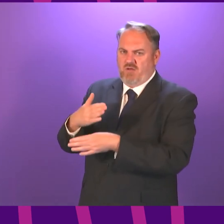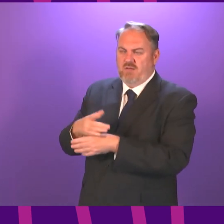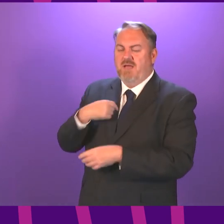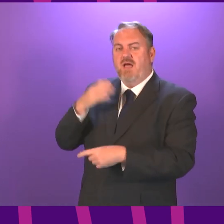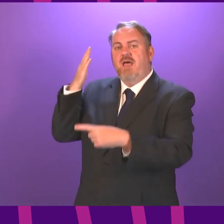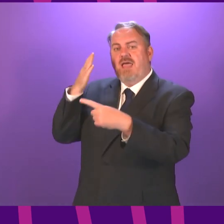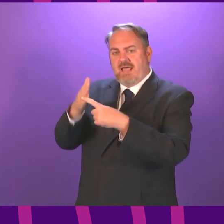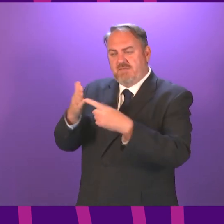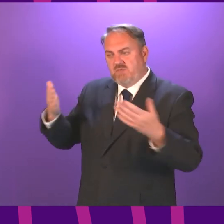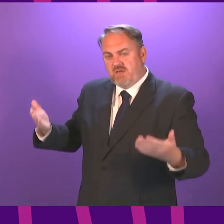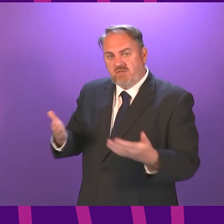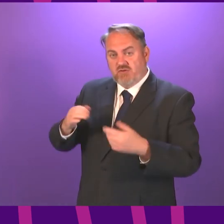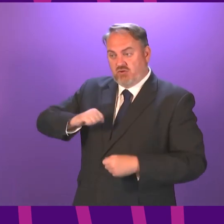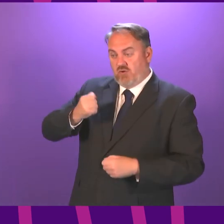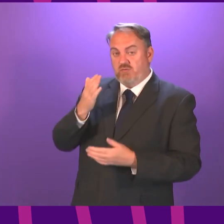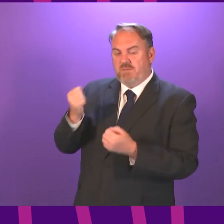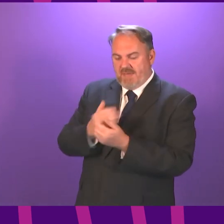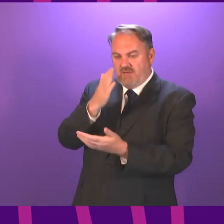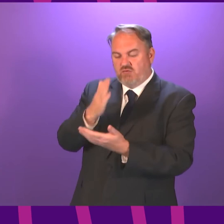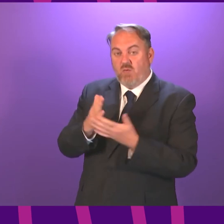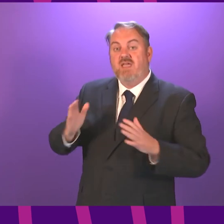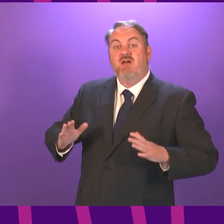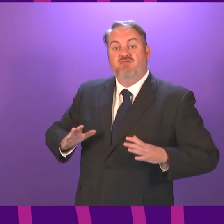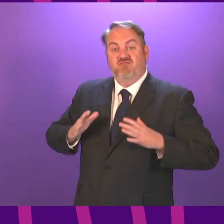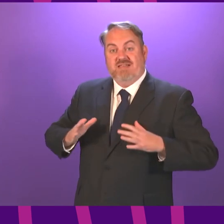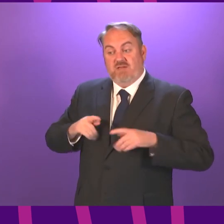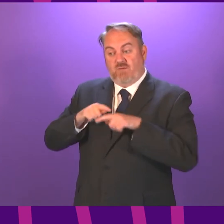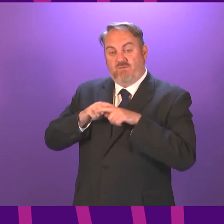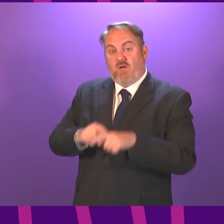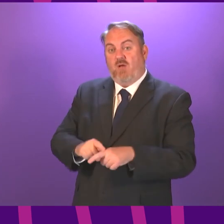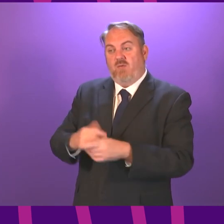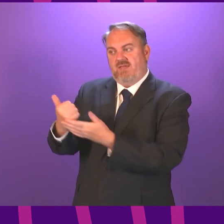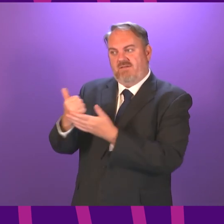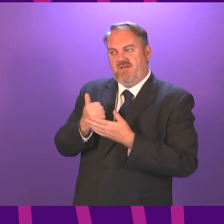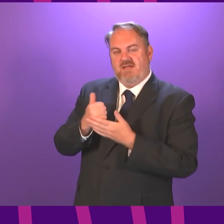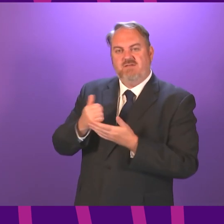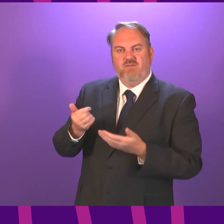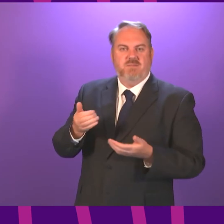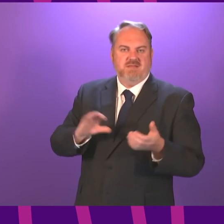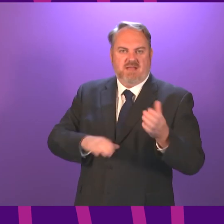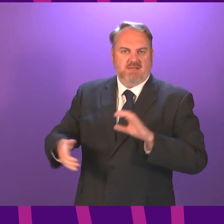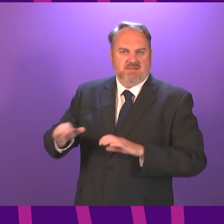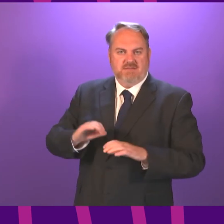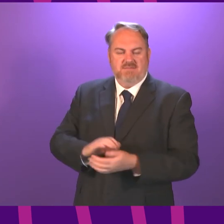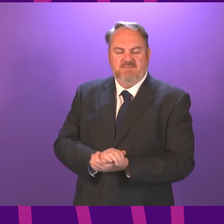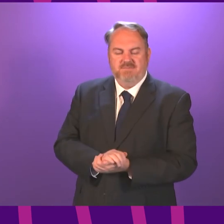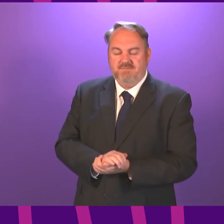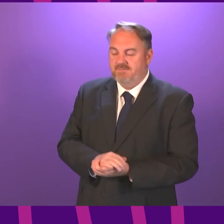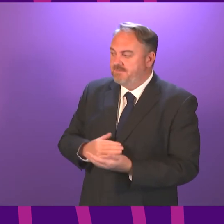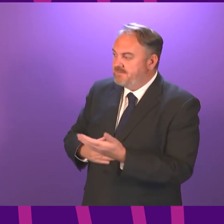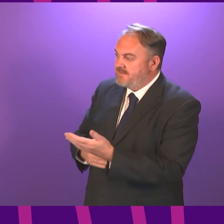placed to implement any National Screening Committee recommendations when we have them Finlay Carson to be followed by Gillian Martin